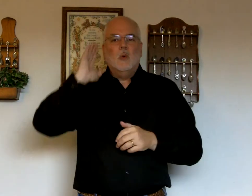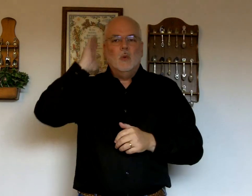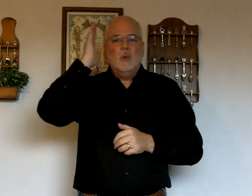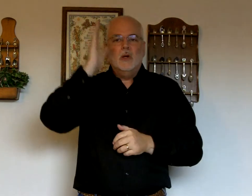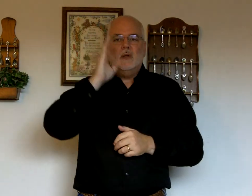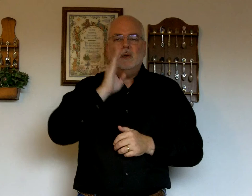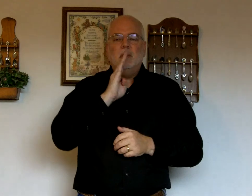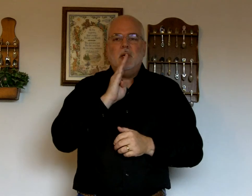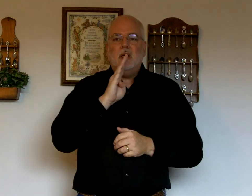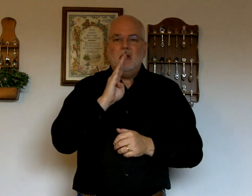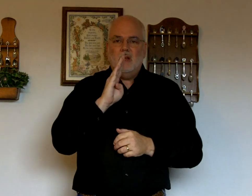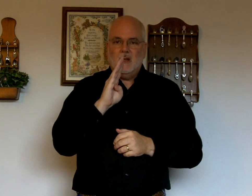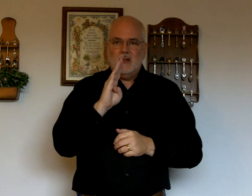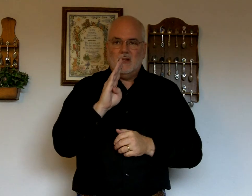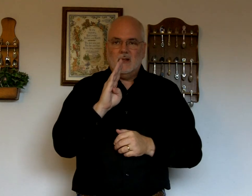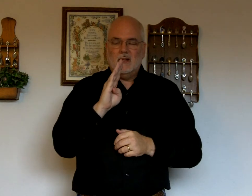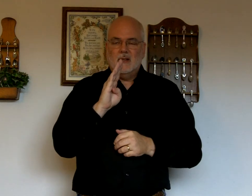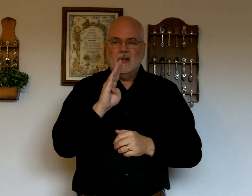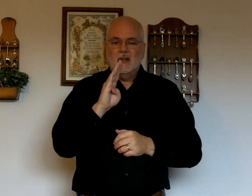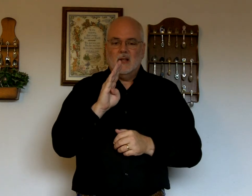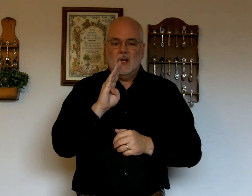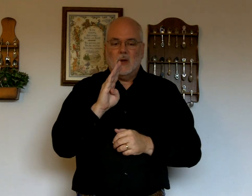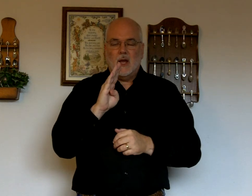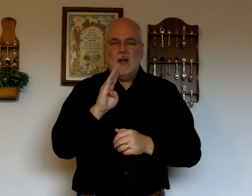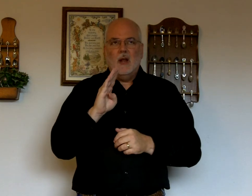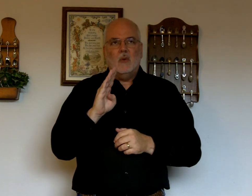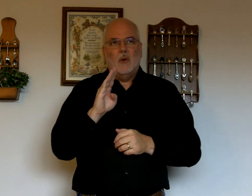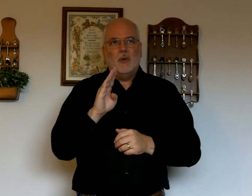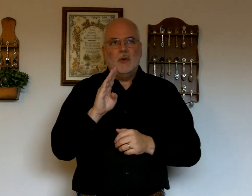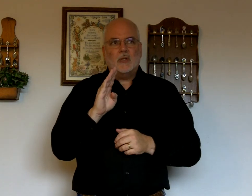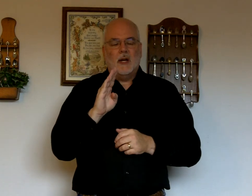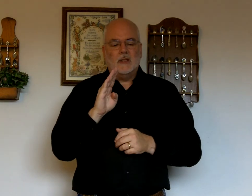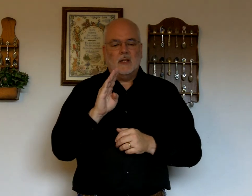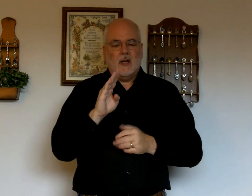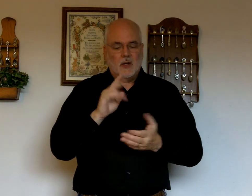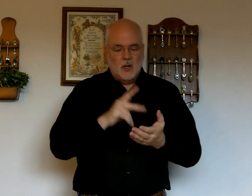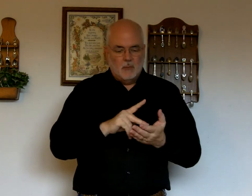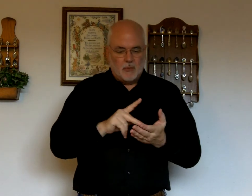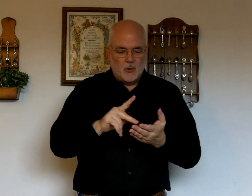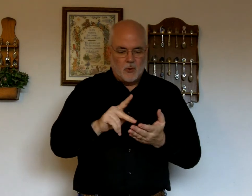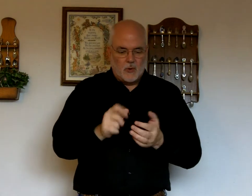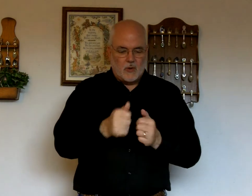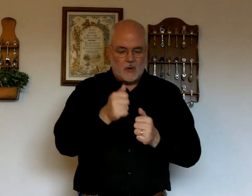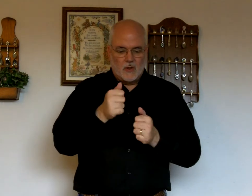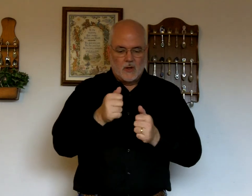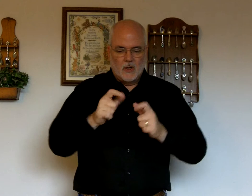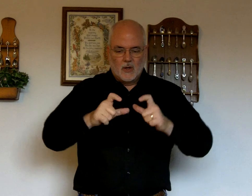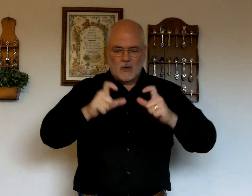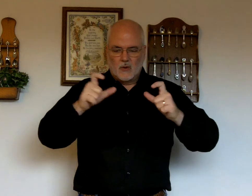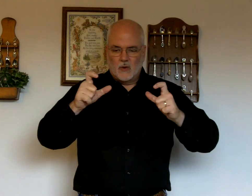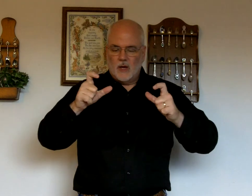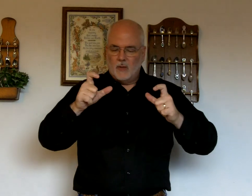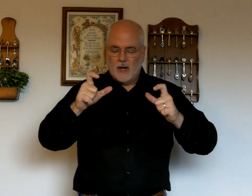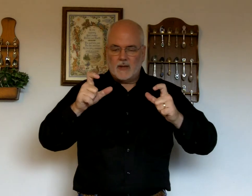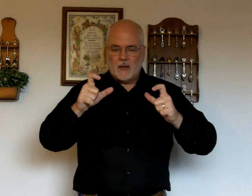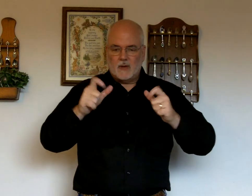Will be. Okay. What were the new signs in that? Pure. Great. We got that one.